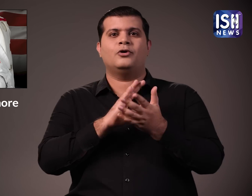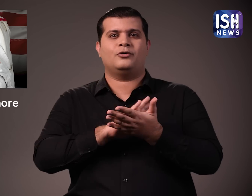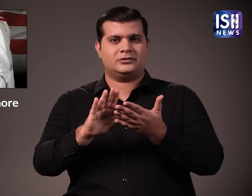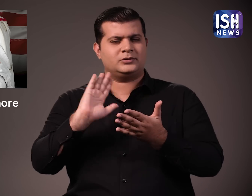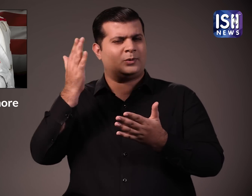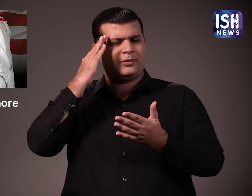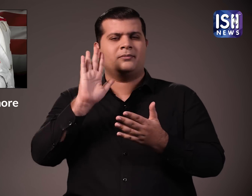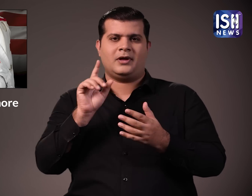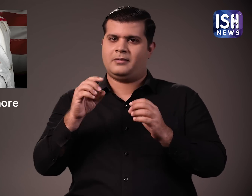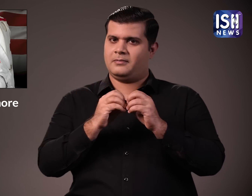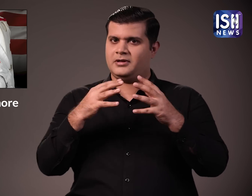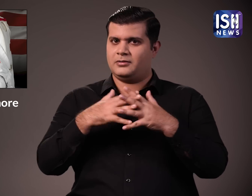popularly known as Butch.